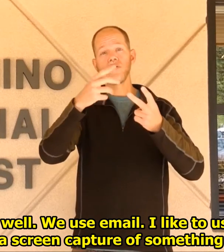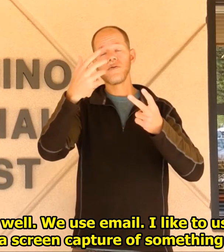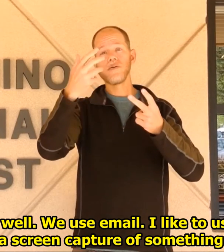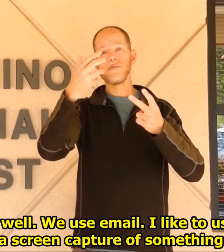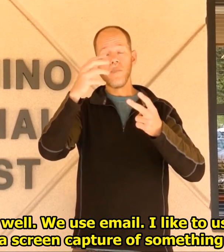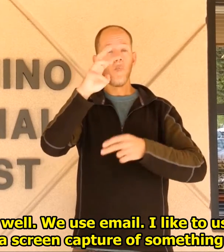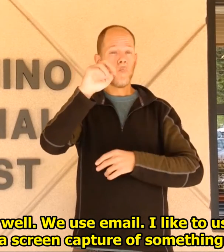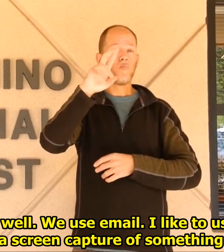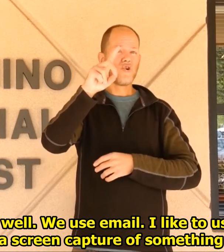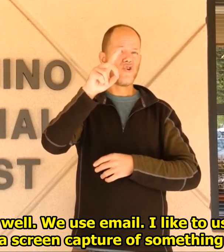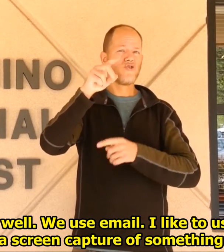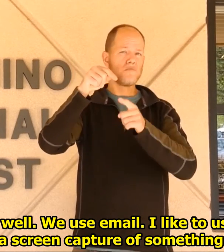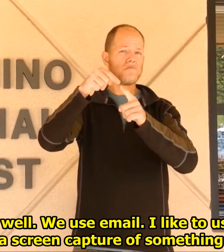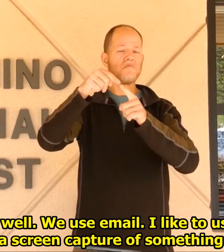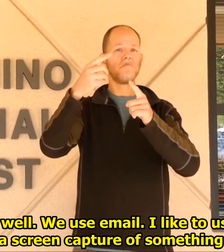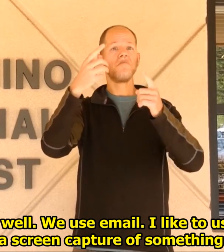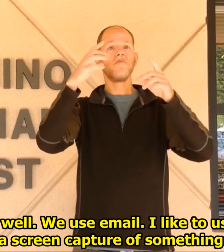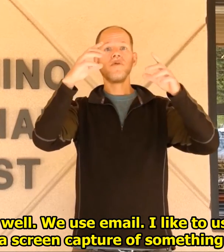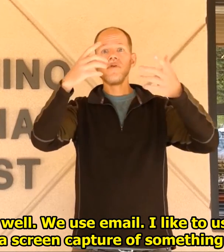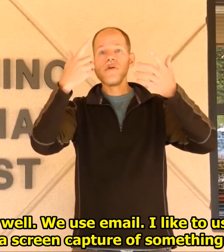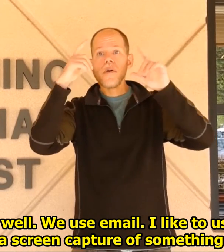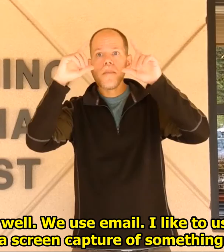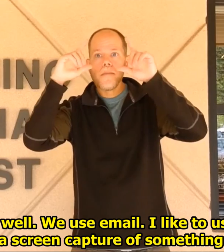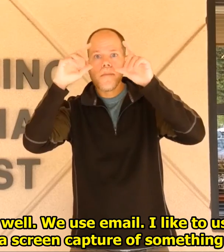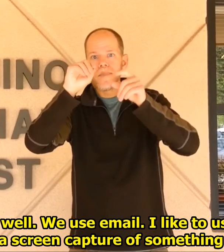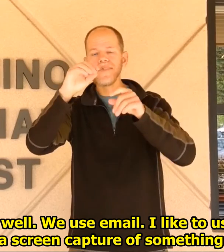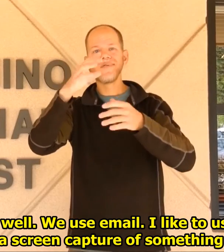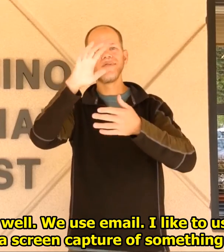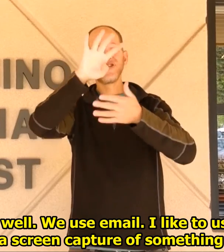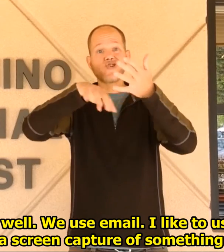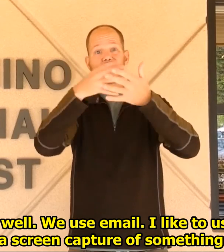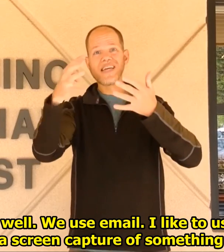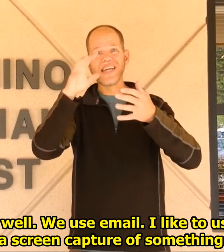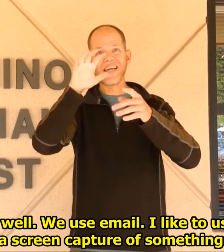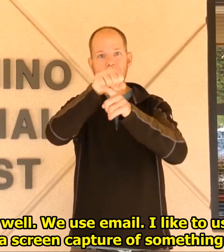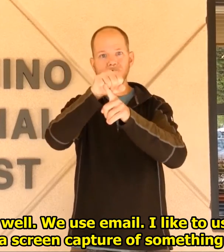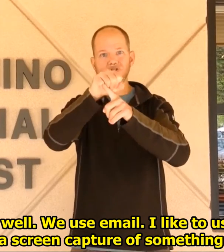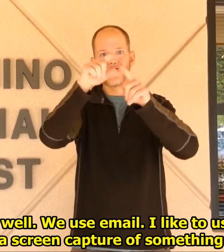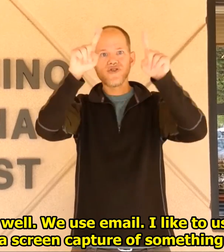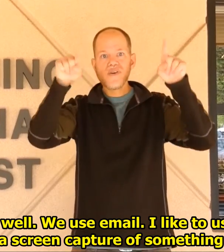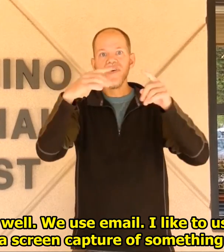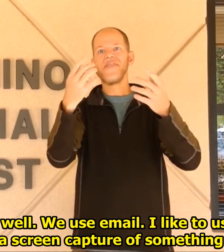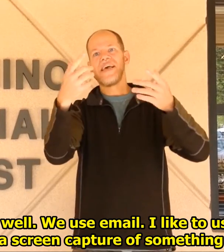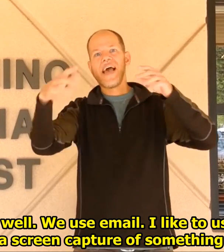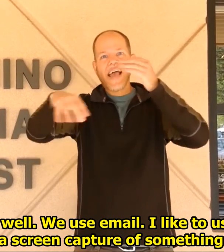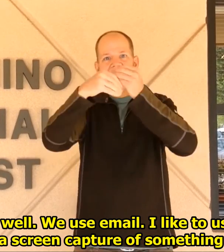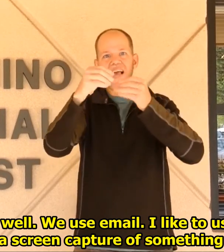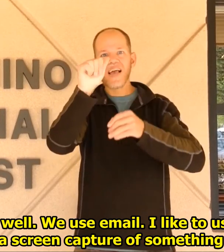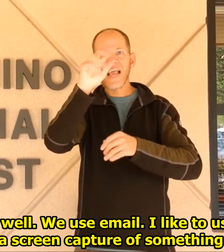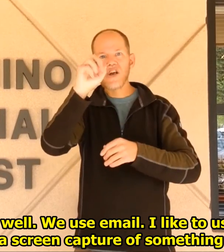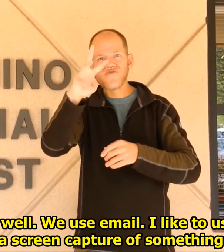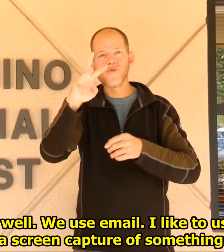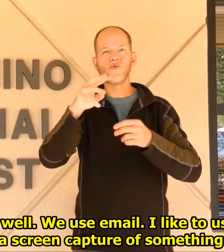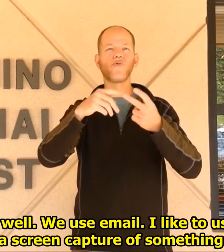I like to use word documents to take a screen capture of something